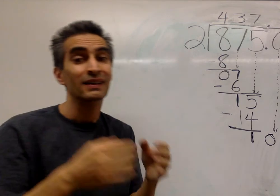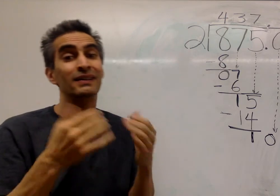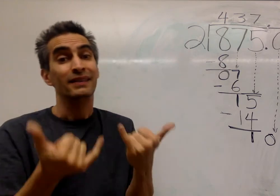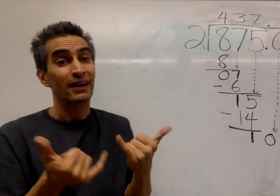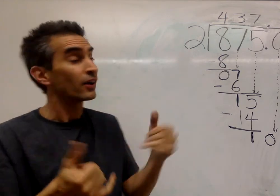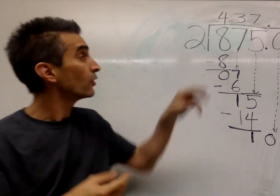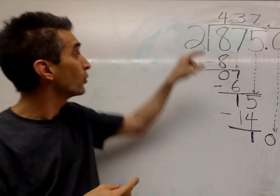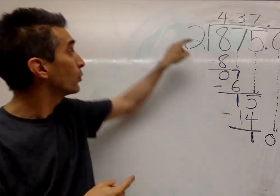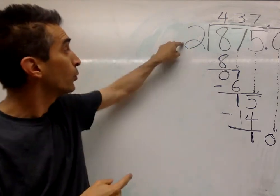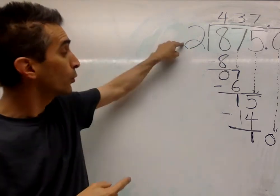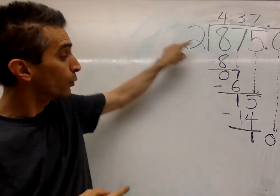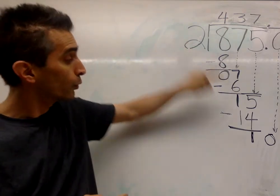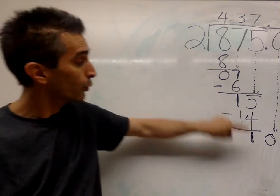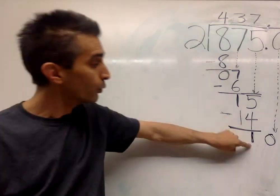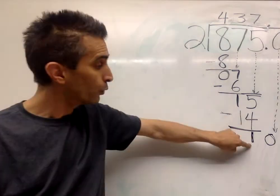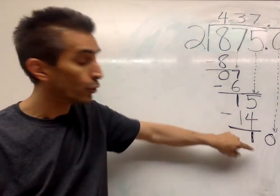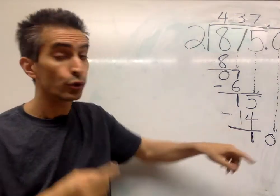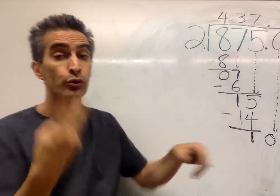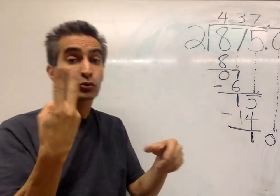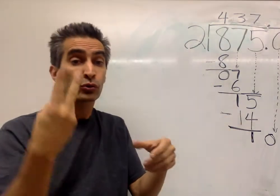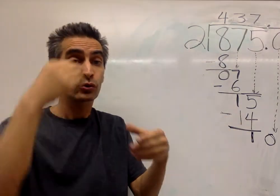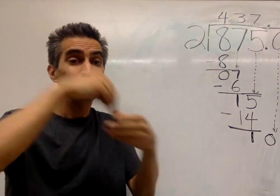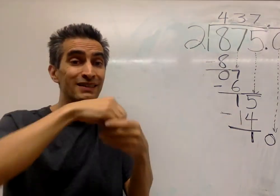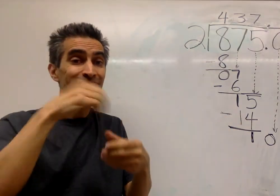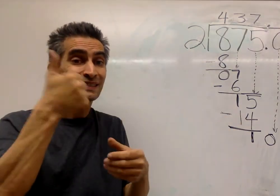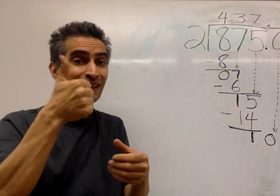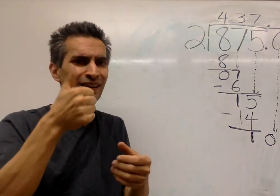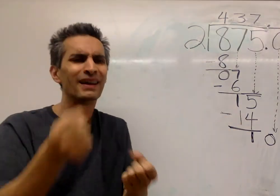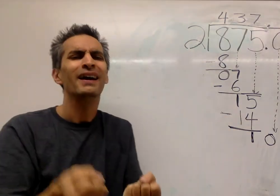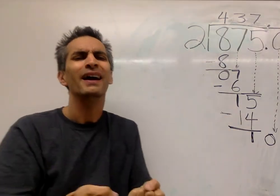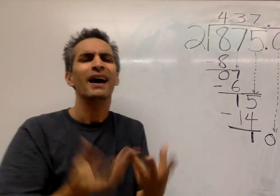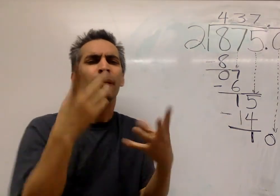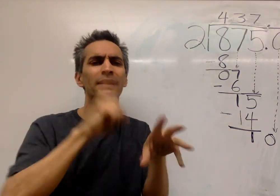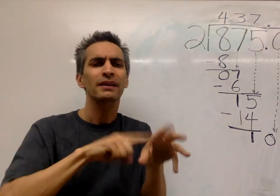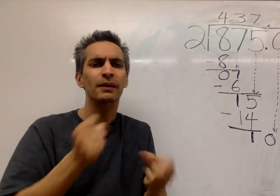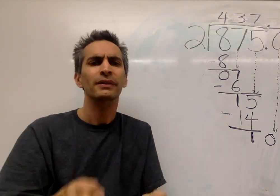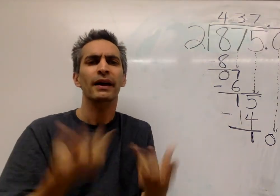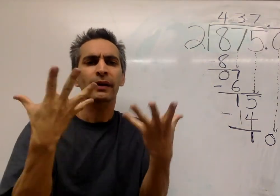Now, two goes into ten. How many times?